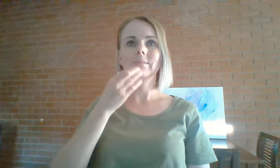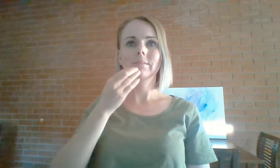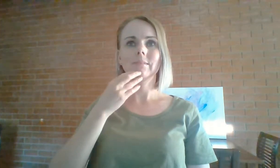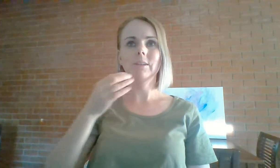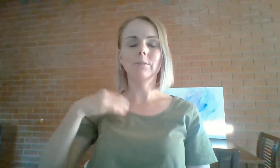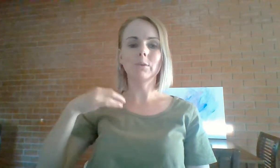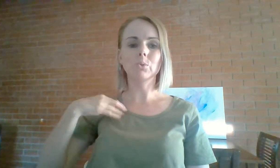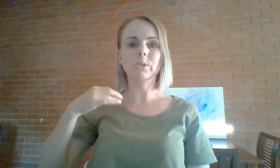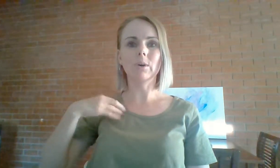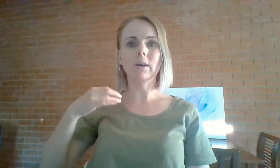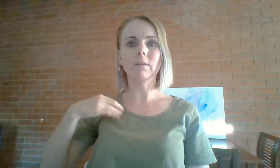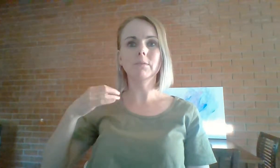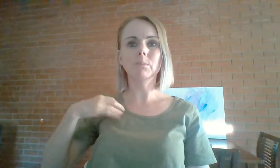And I feel so uncomfortable.